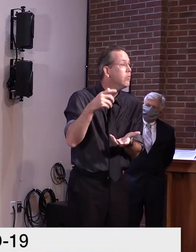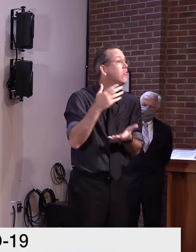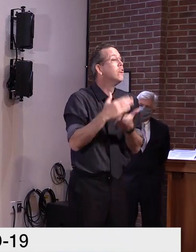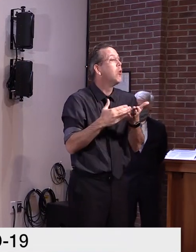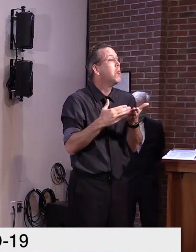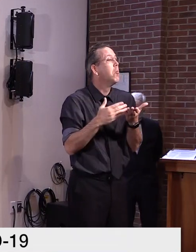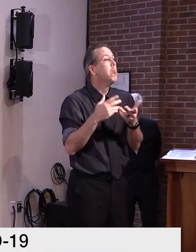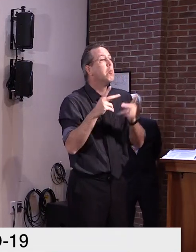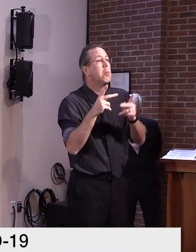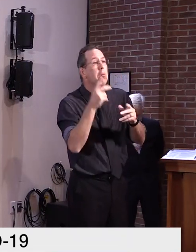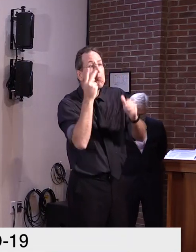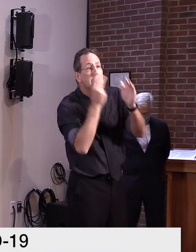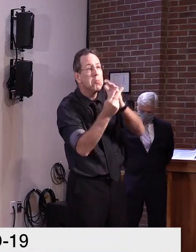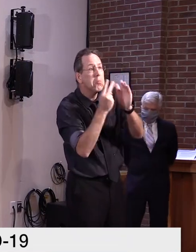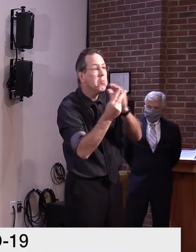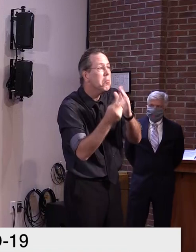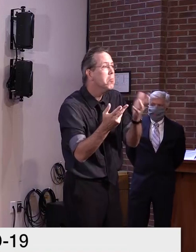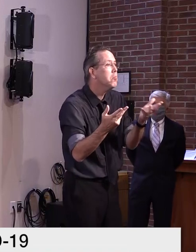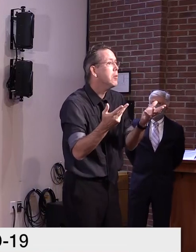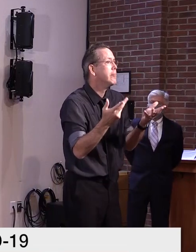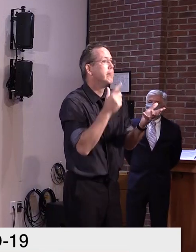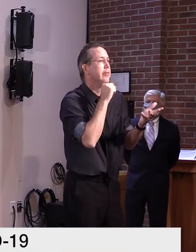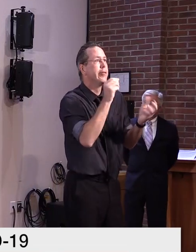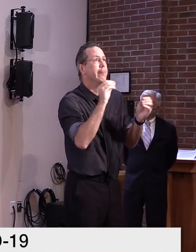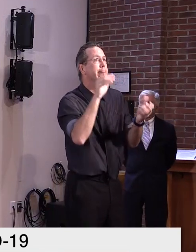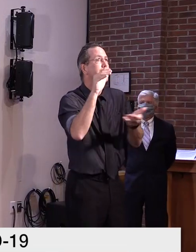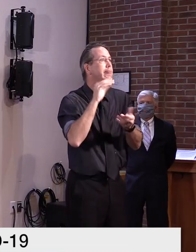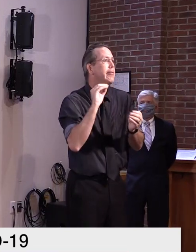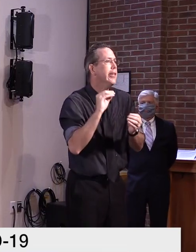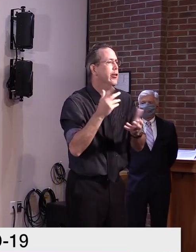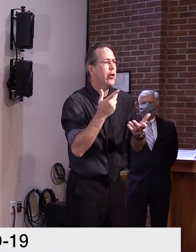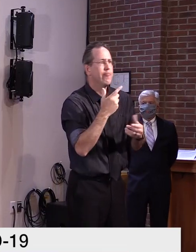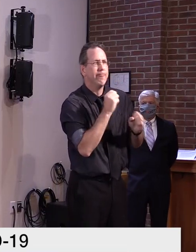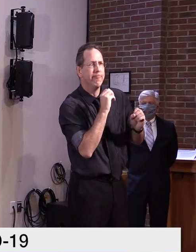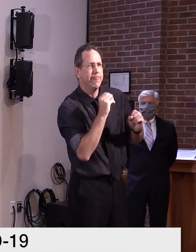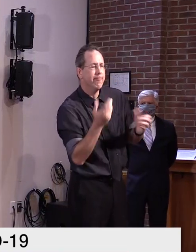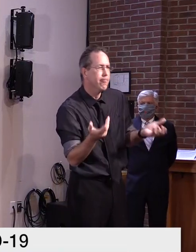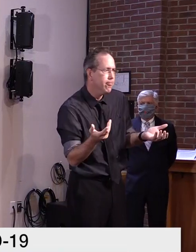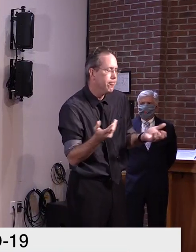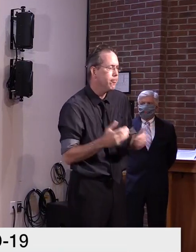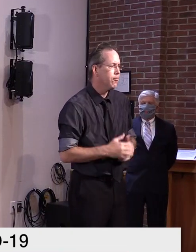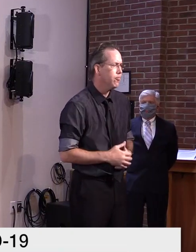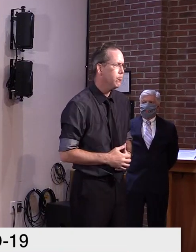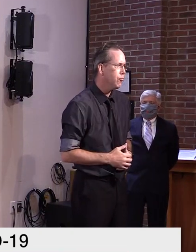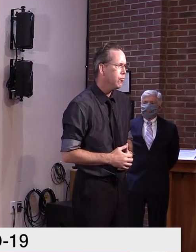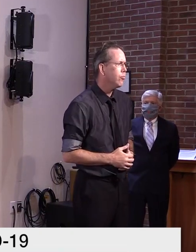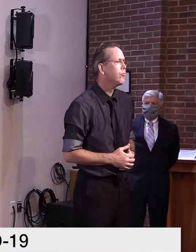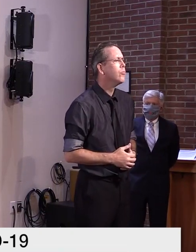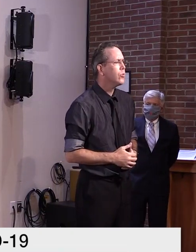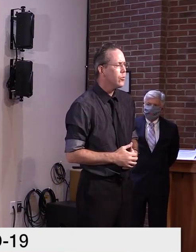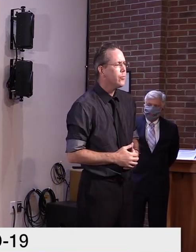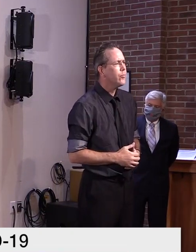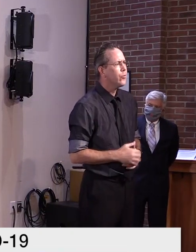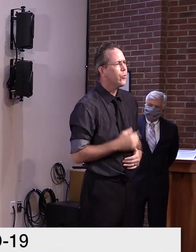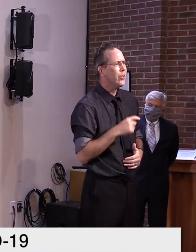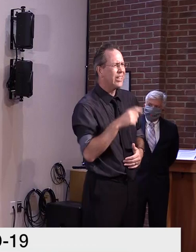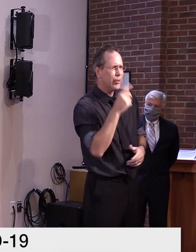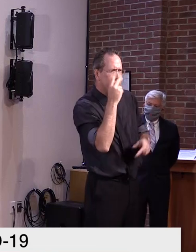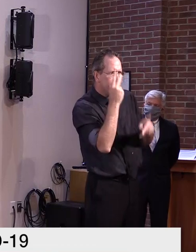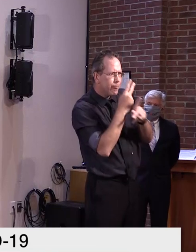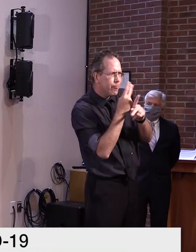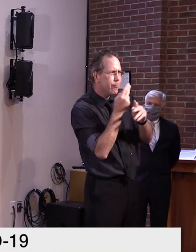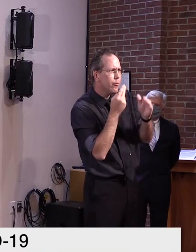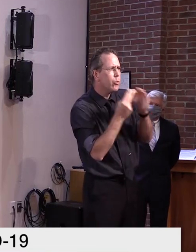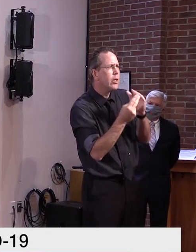will be unpredictable. Um, and we'll have to realize that, you know, there are a minimum of nine trials going on right now of